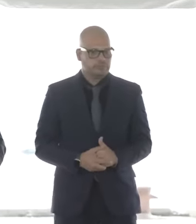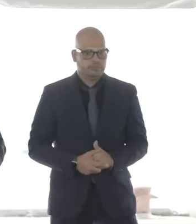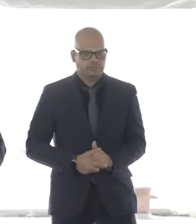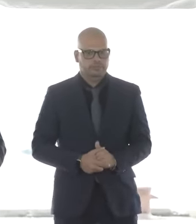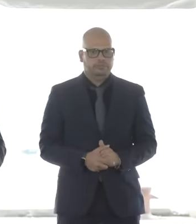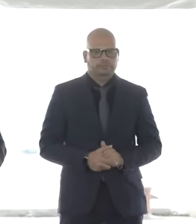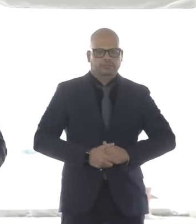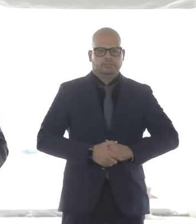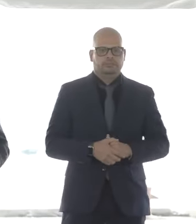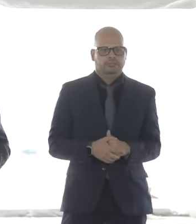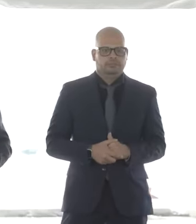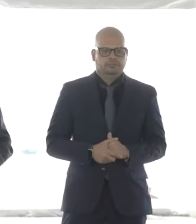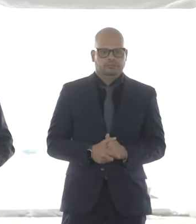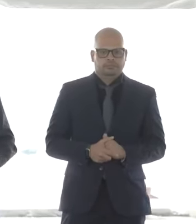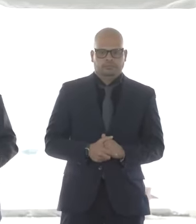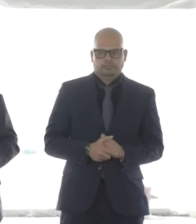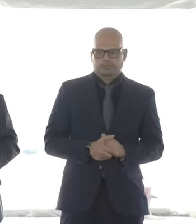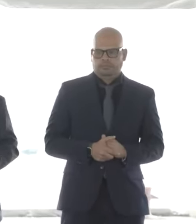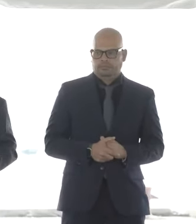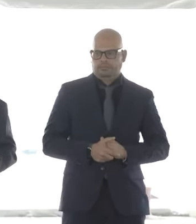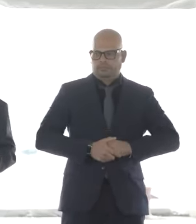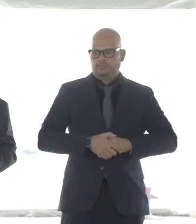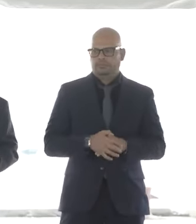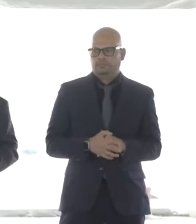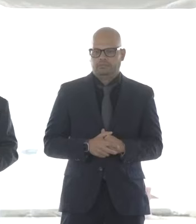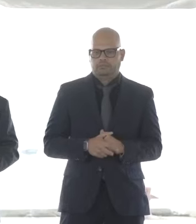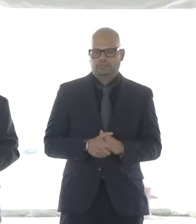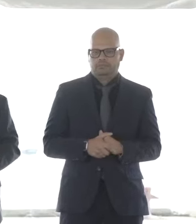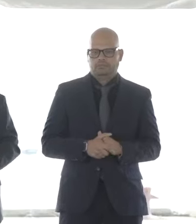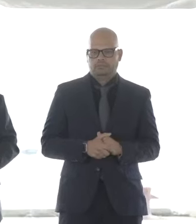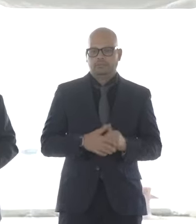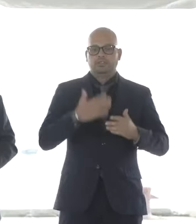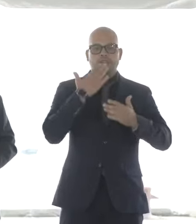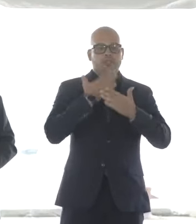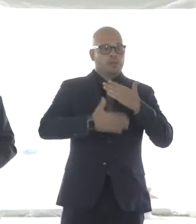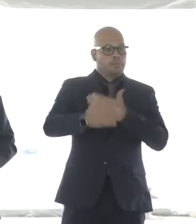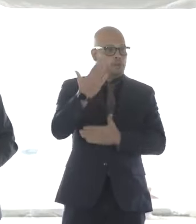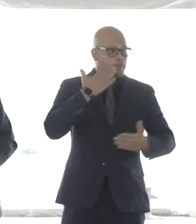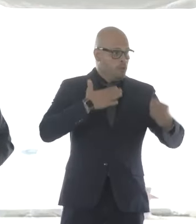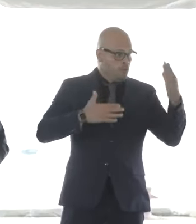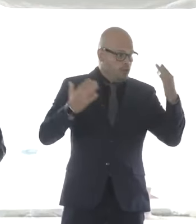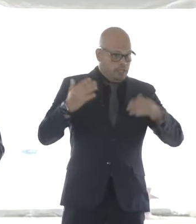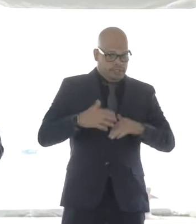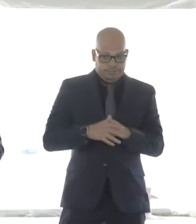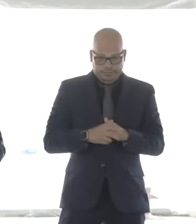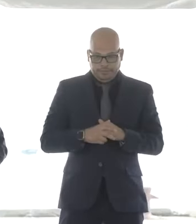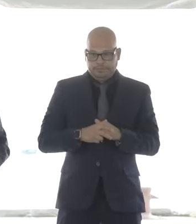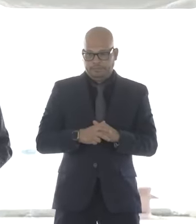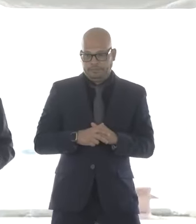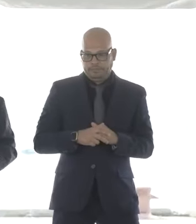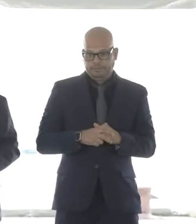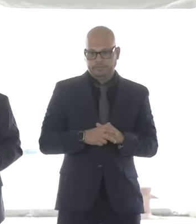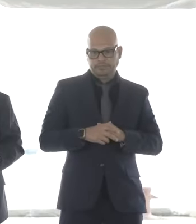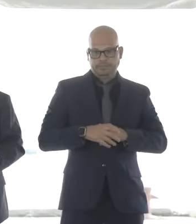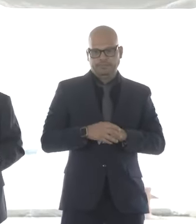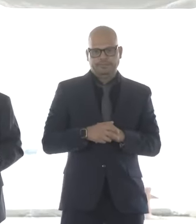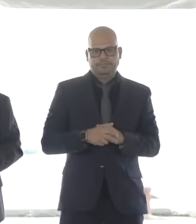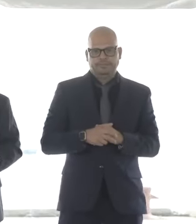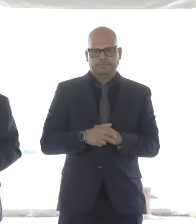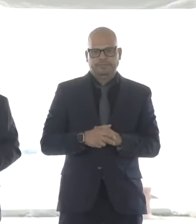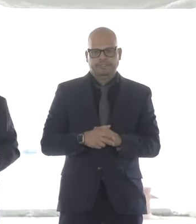Good morning everyone, Lieutenant Governor, Secretary Tepper,